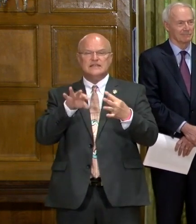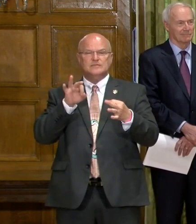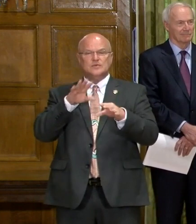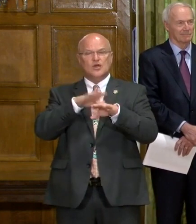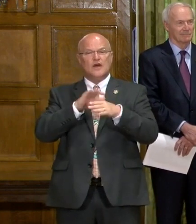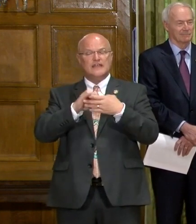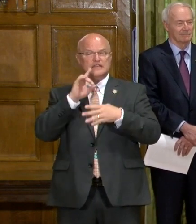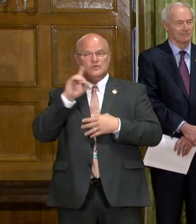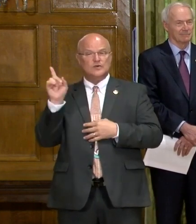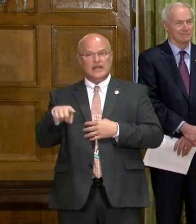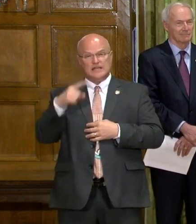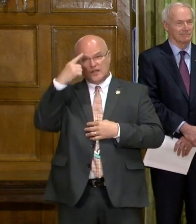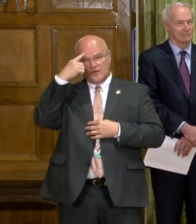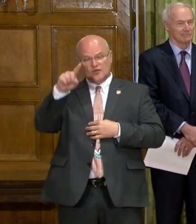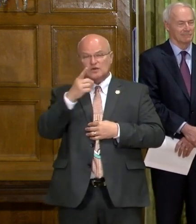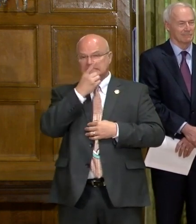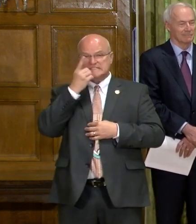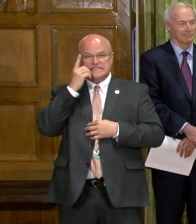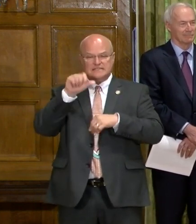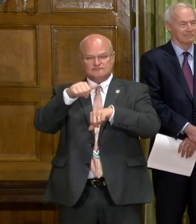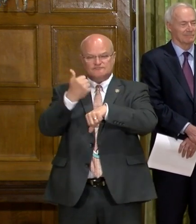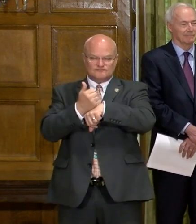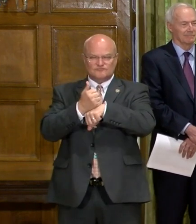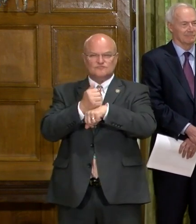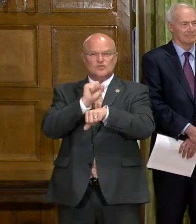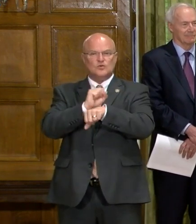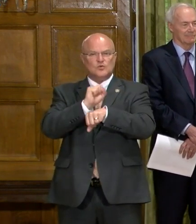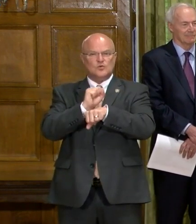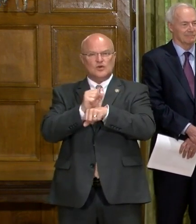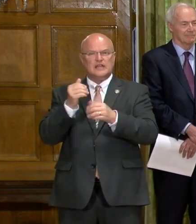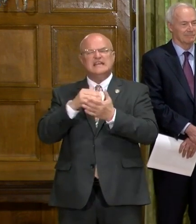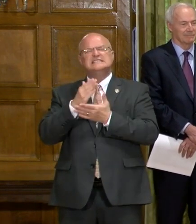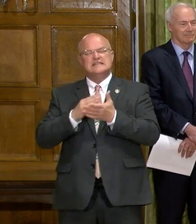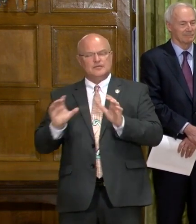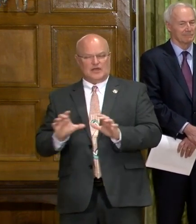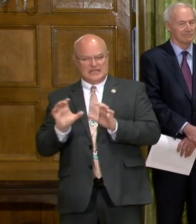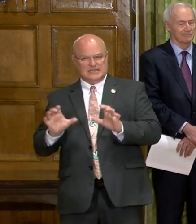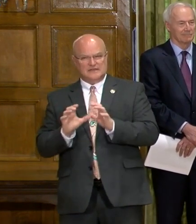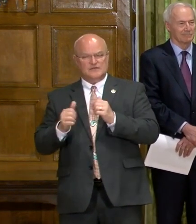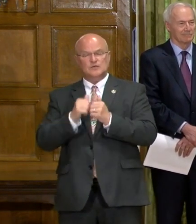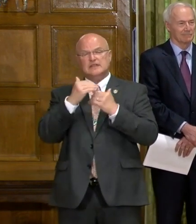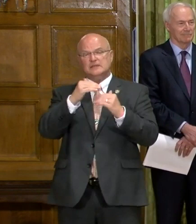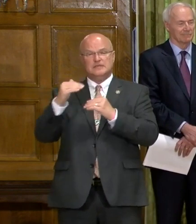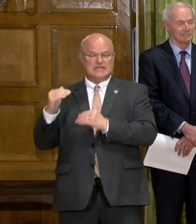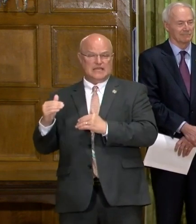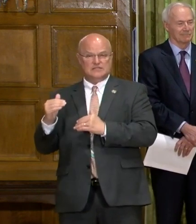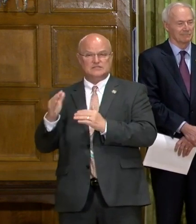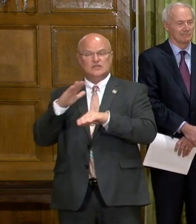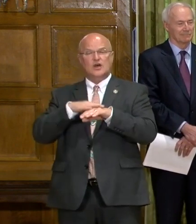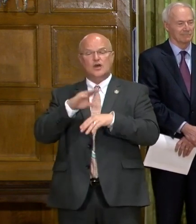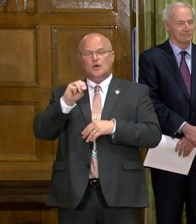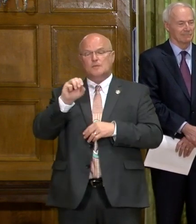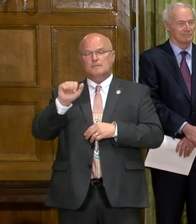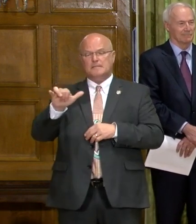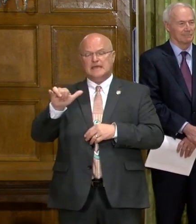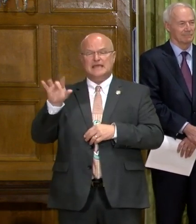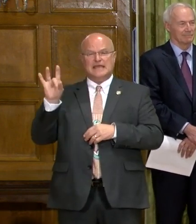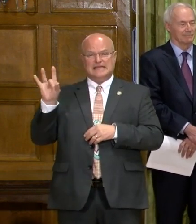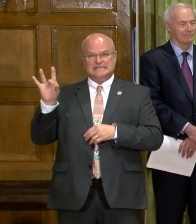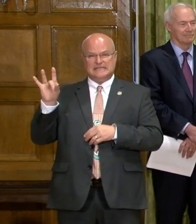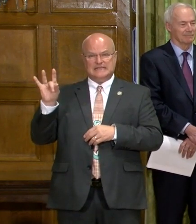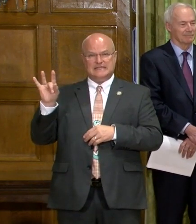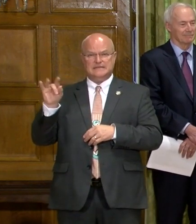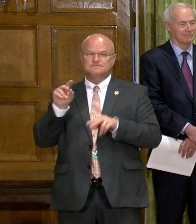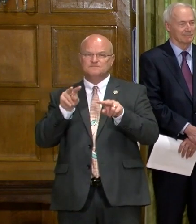on that directive, for dentists to resume their, uh, at least some of their activities with limitations on May 18th. And